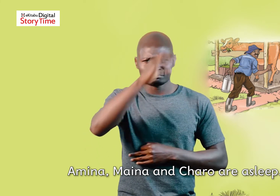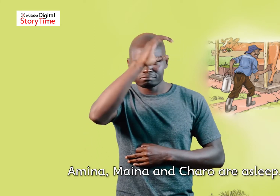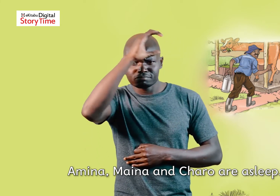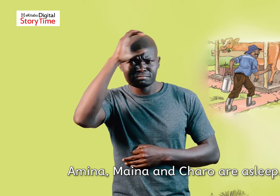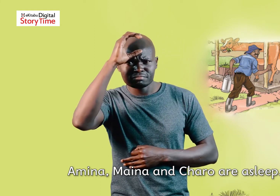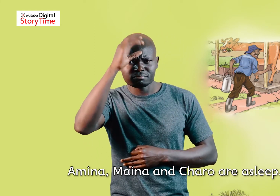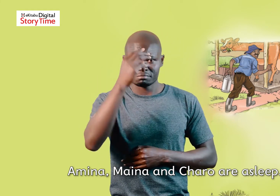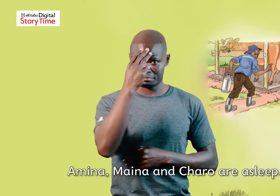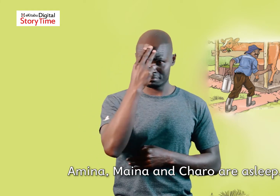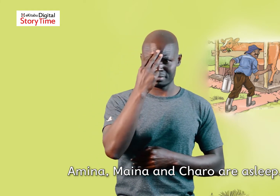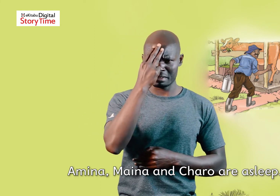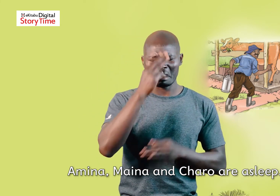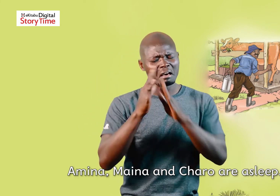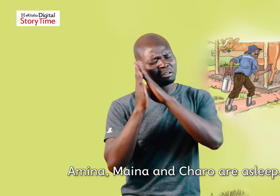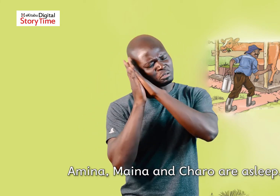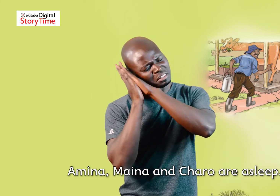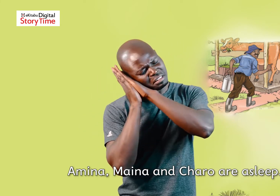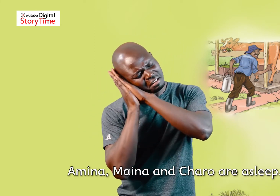Amina, Maina and Charo are asleep